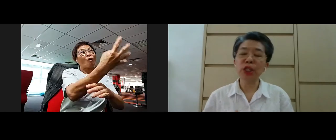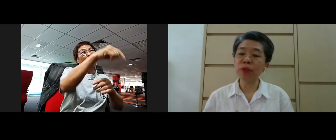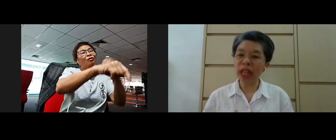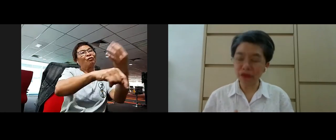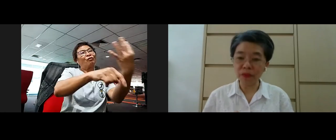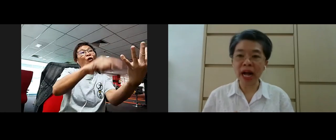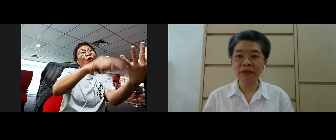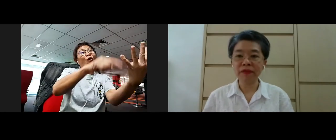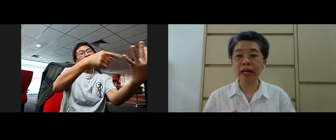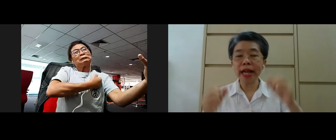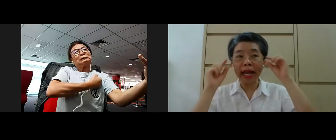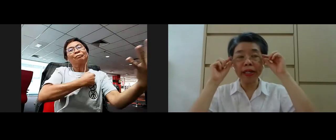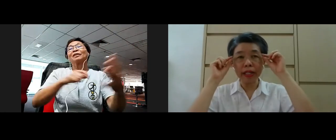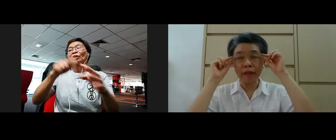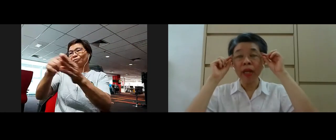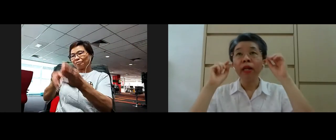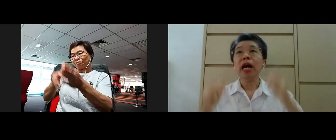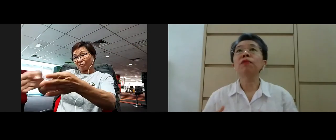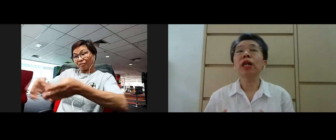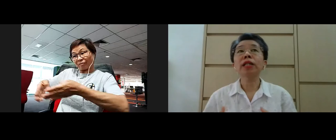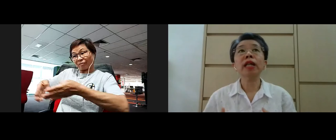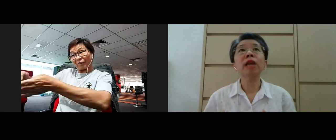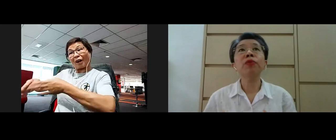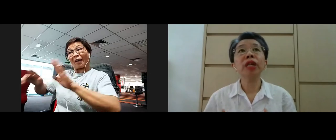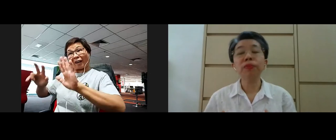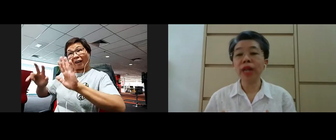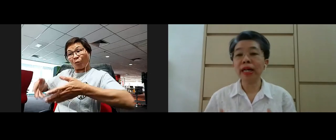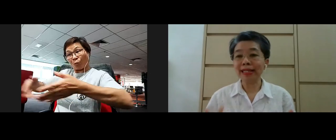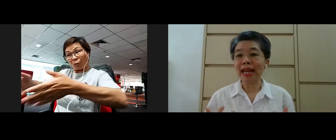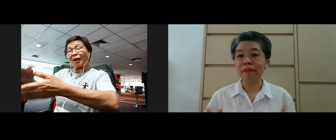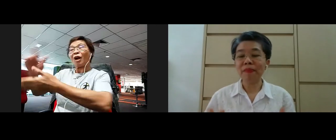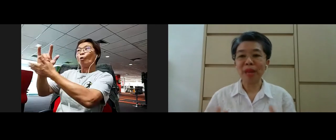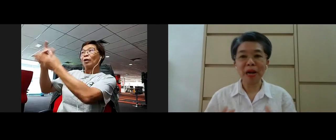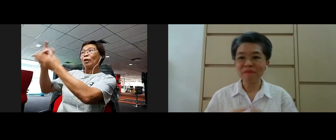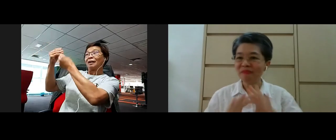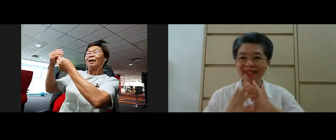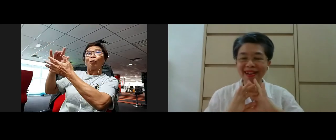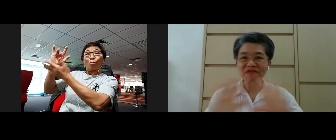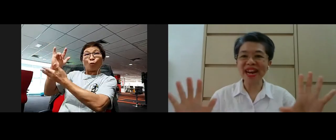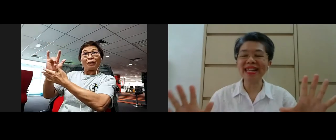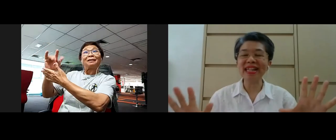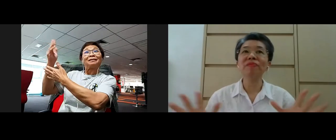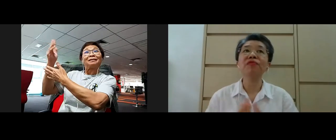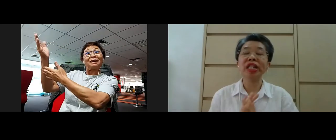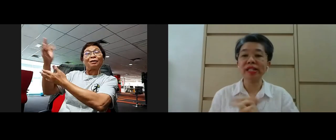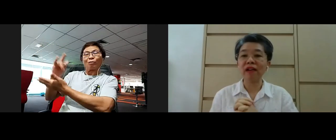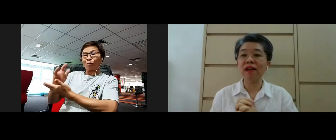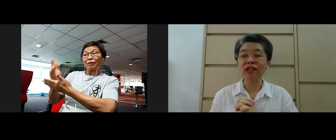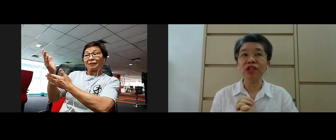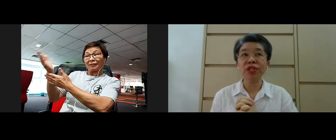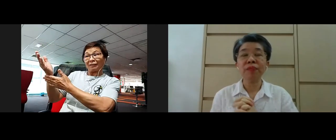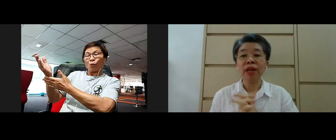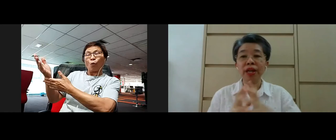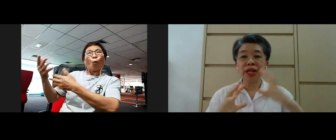noble hateful path and our Sakyamuni Buddha again really the greatest